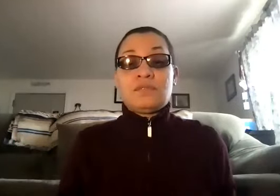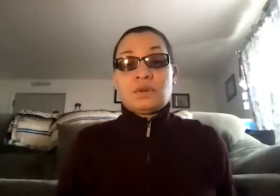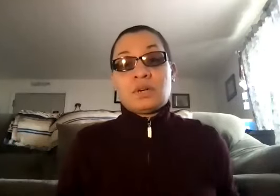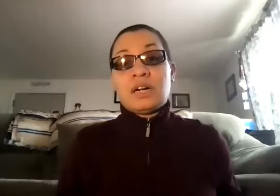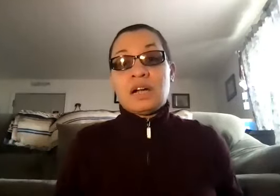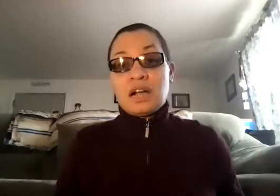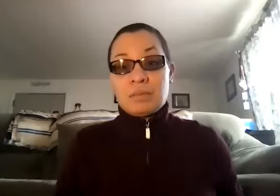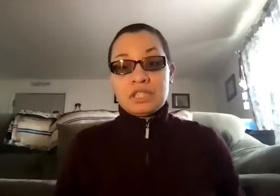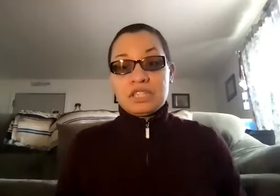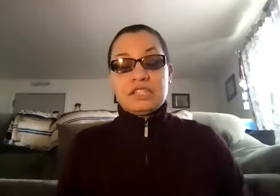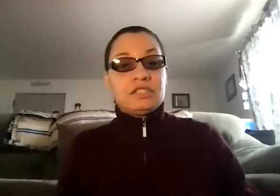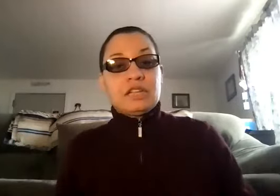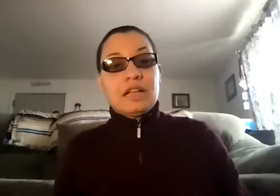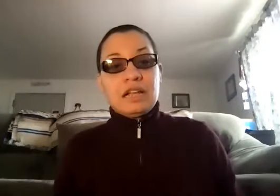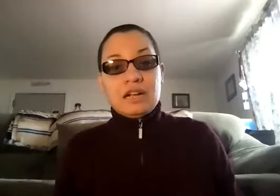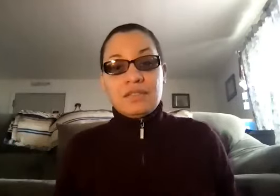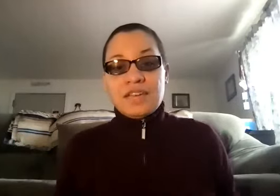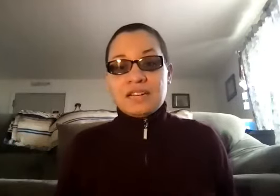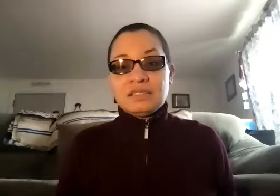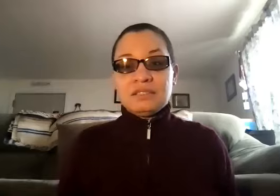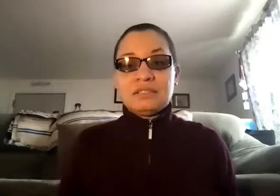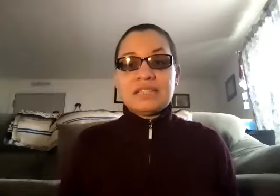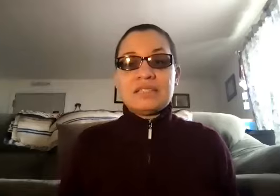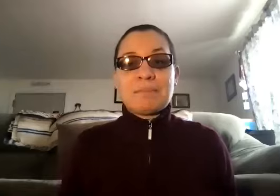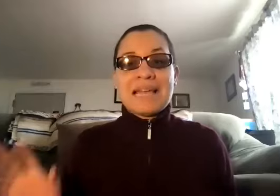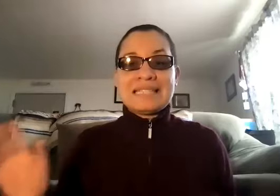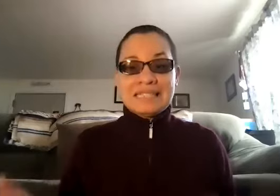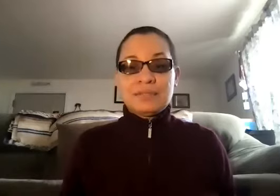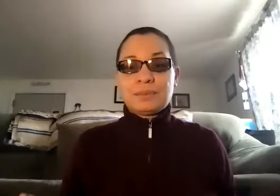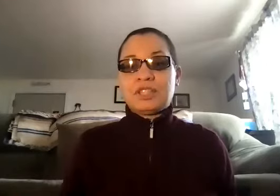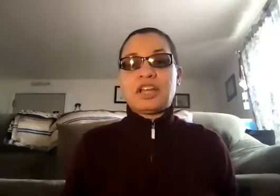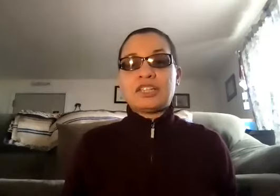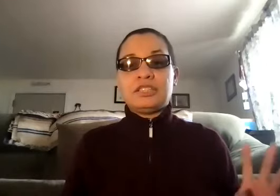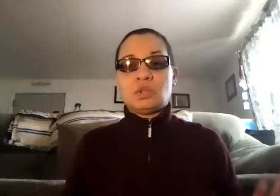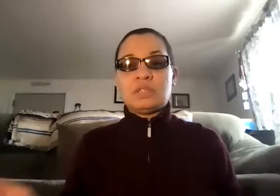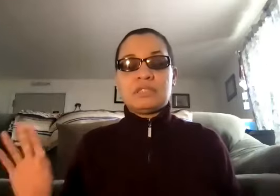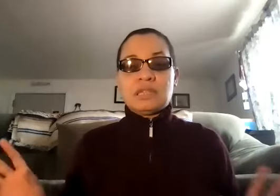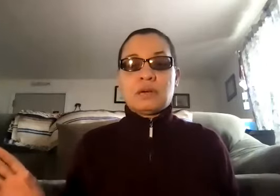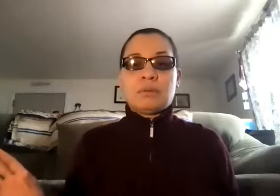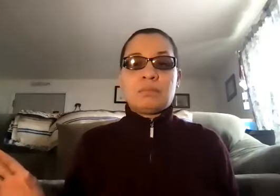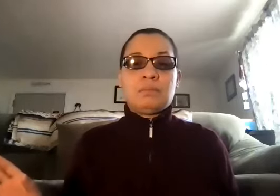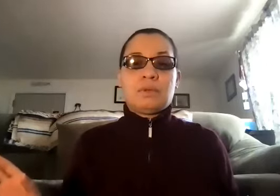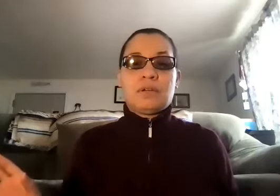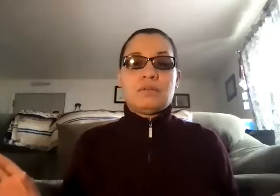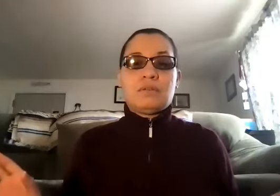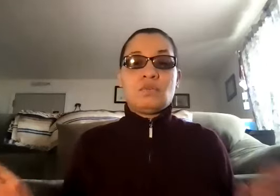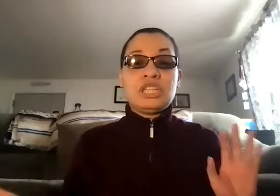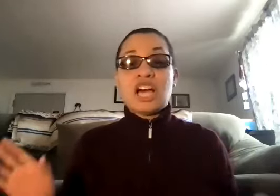it for a couple of years and then the maintenance started doing some we touched